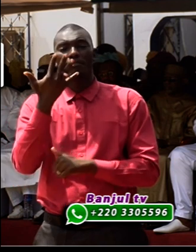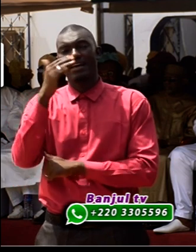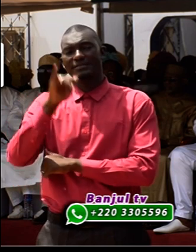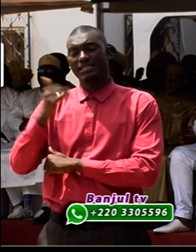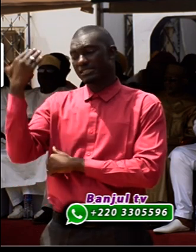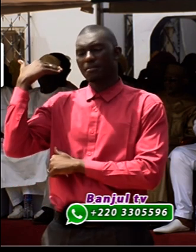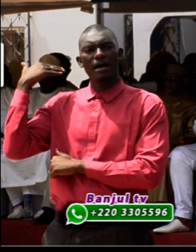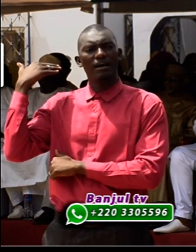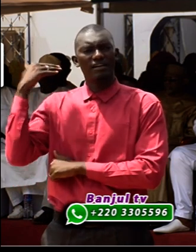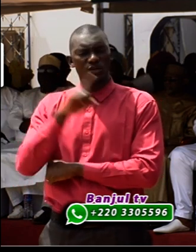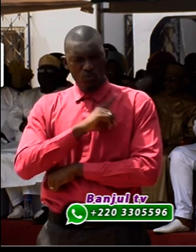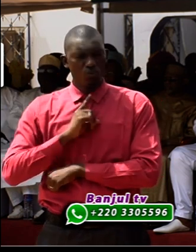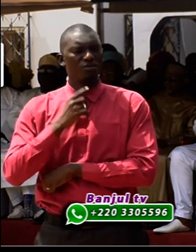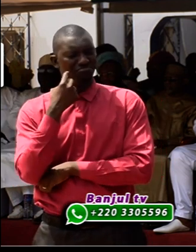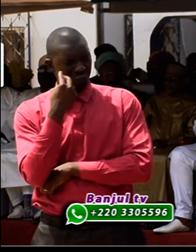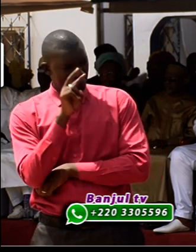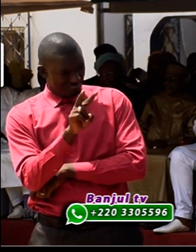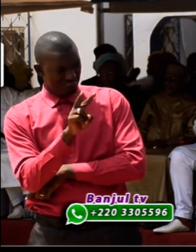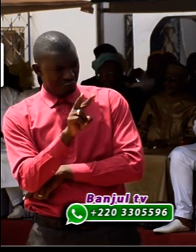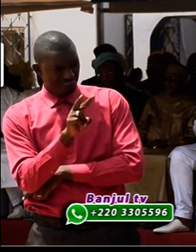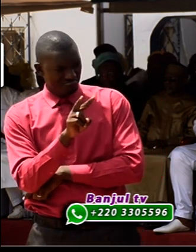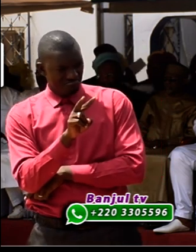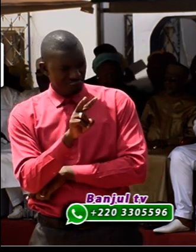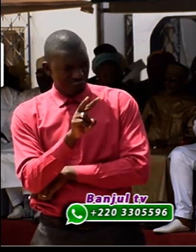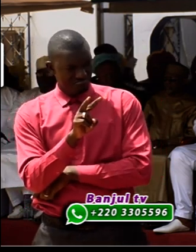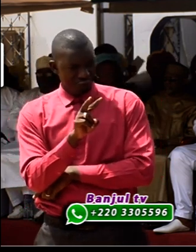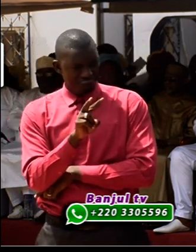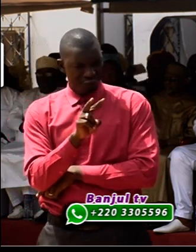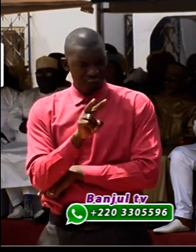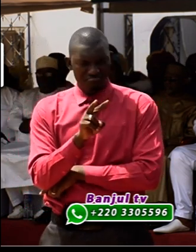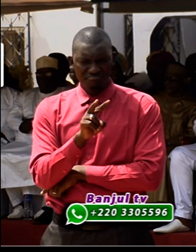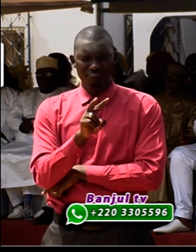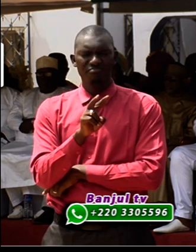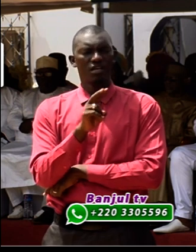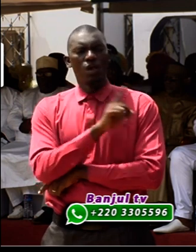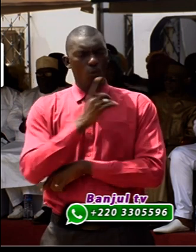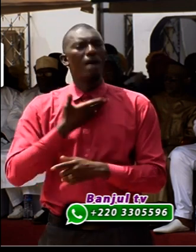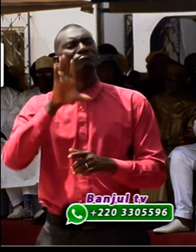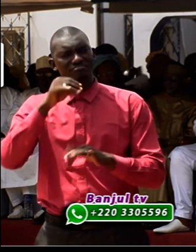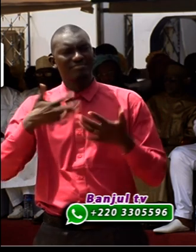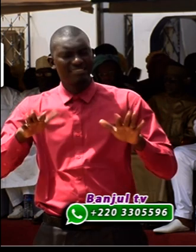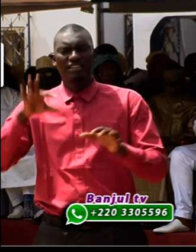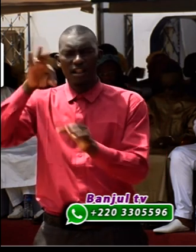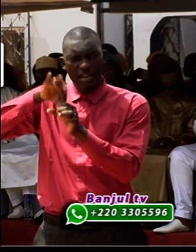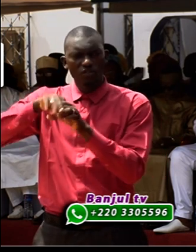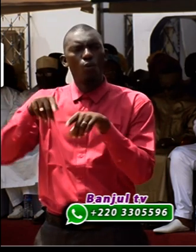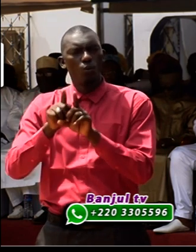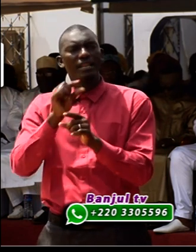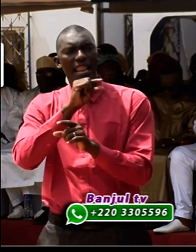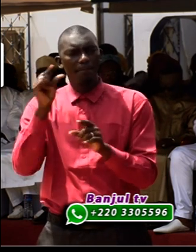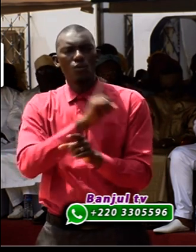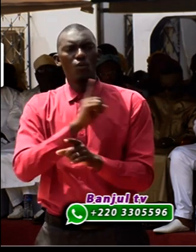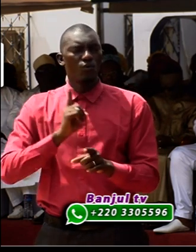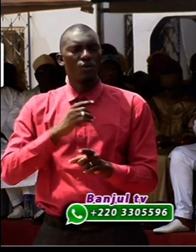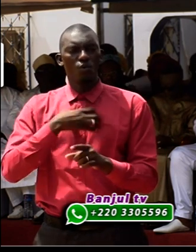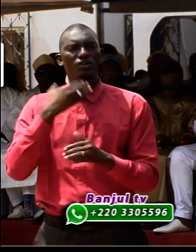ago, we realized that we've gone into elections with the projects that we were